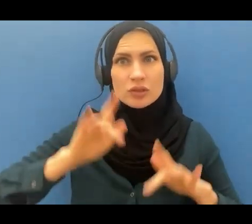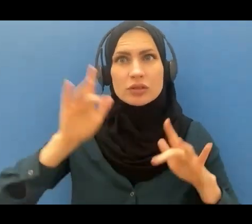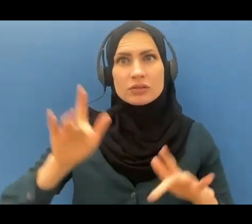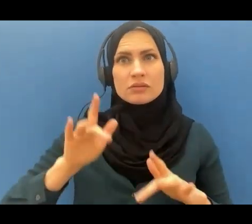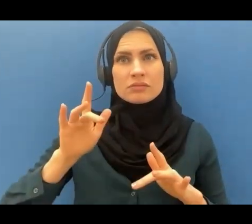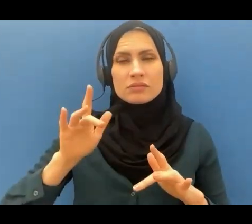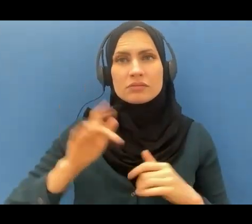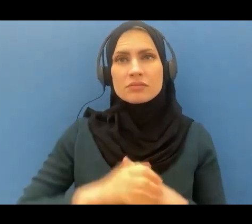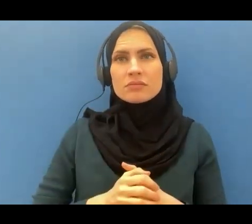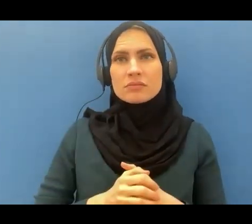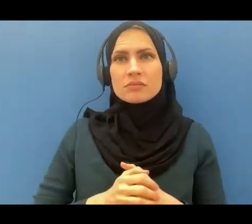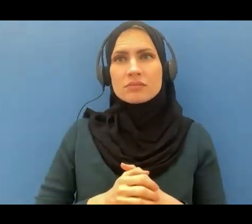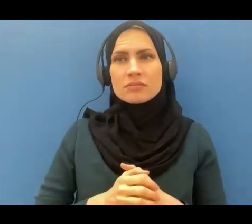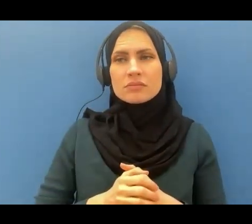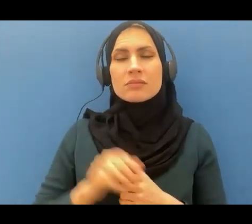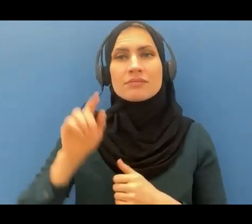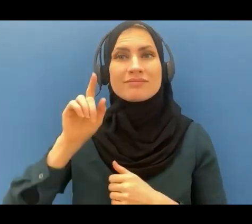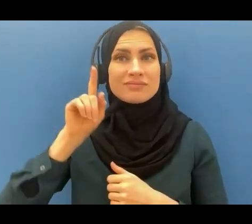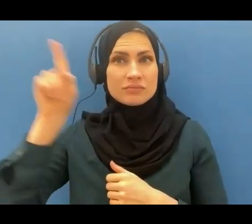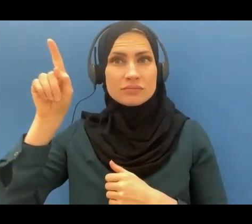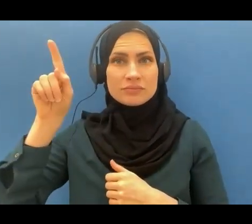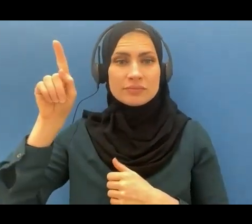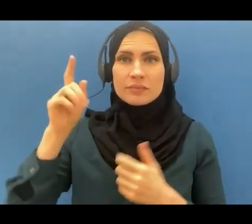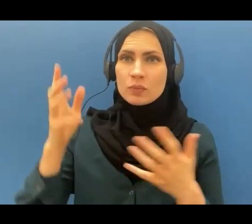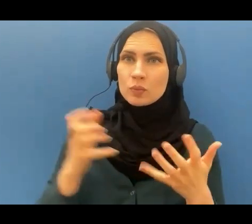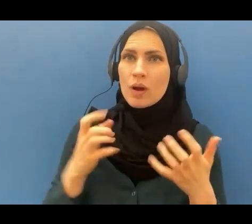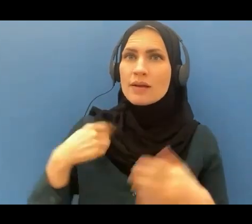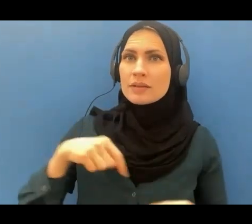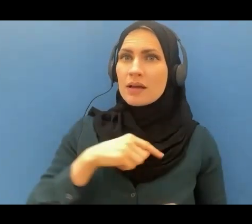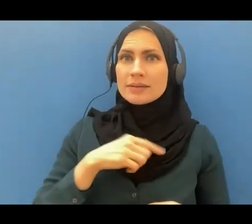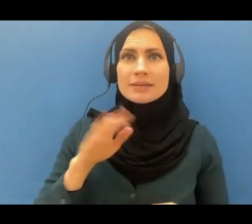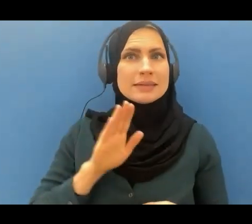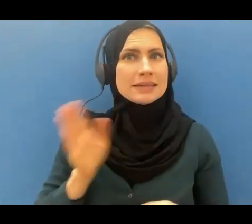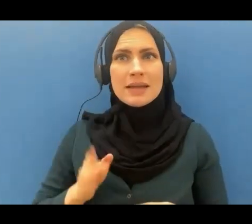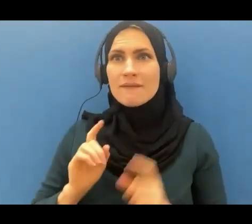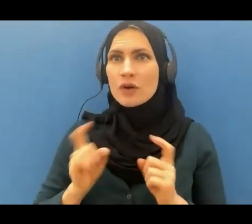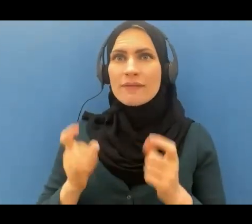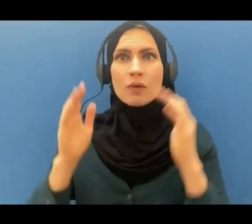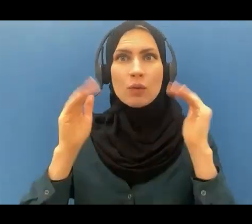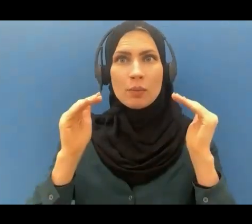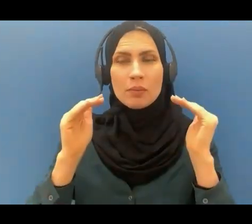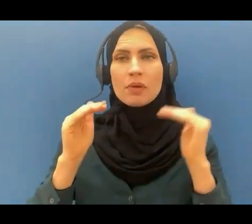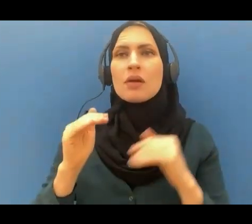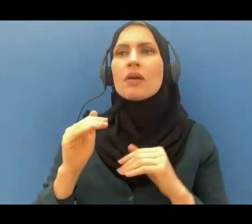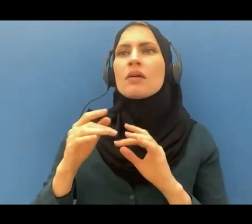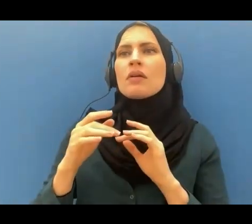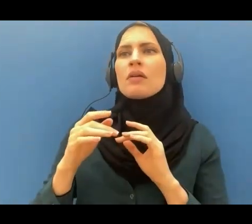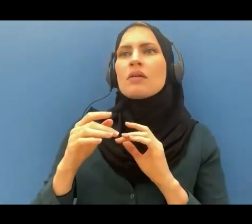Allah wants us to never give hope when it comes to his mercy. His mercy is so